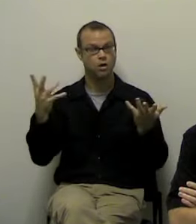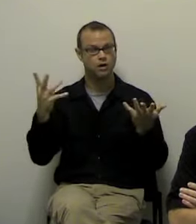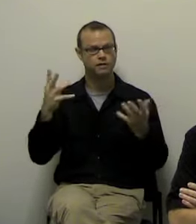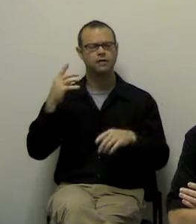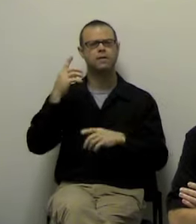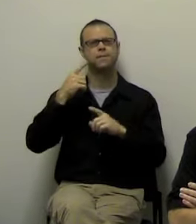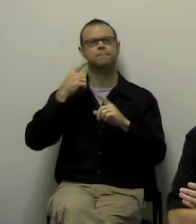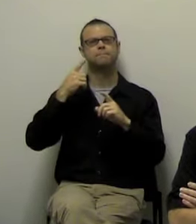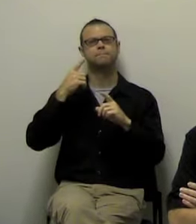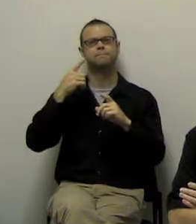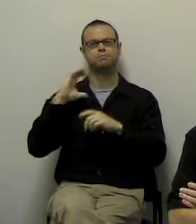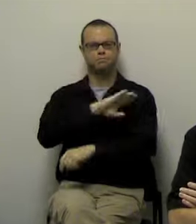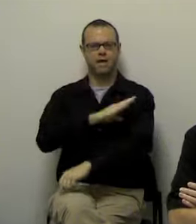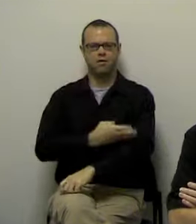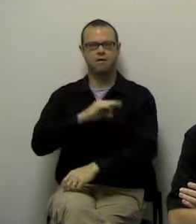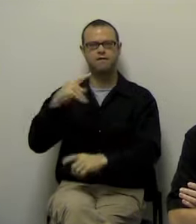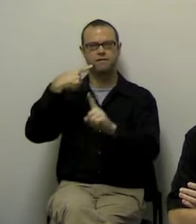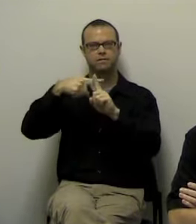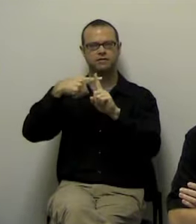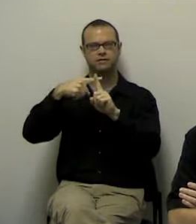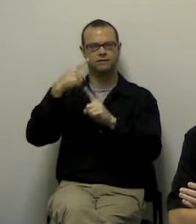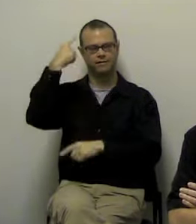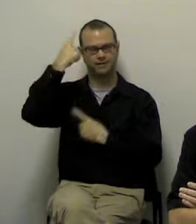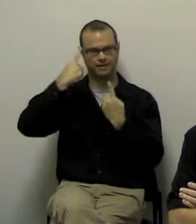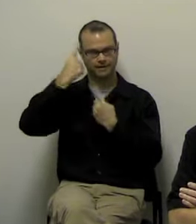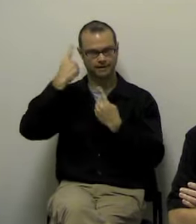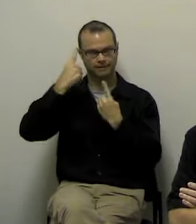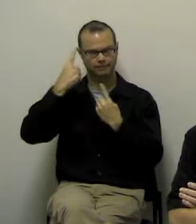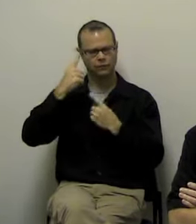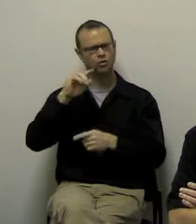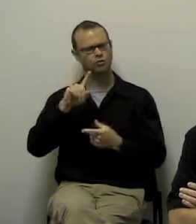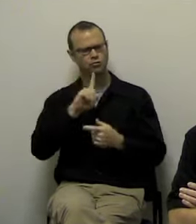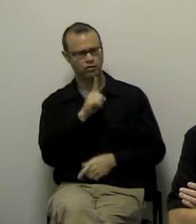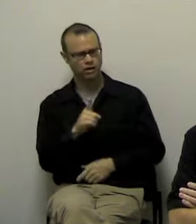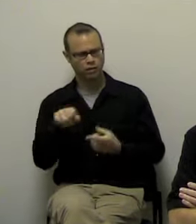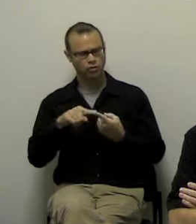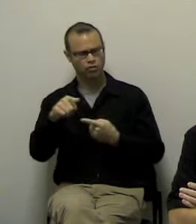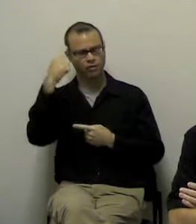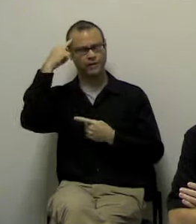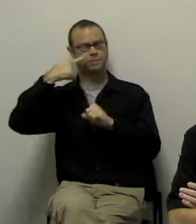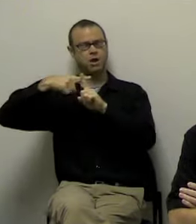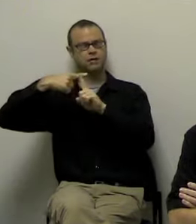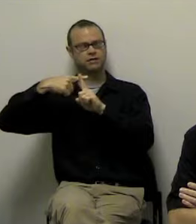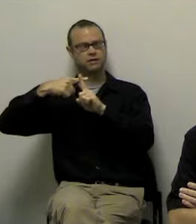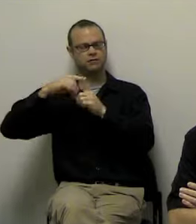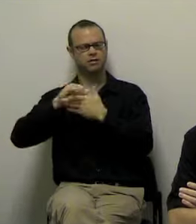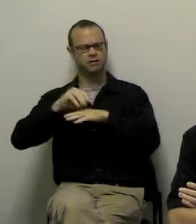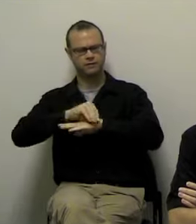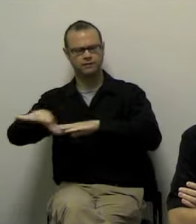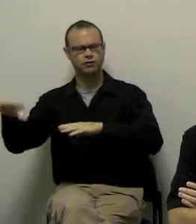thinking is a contagious act. The more you think positively, the more people are going to want to be The first thing I'm going to